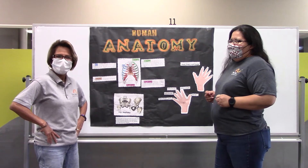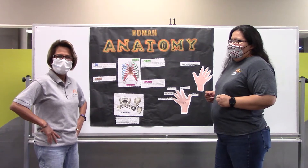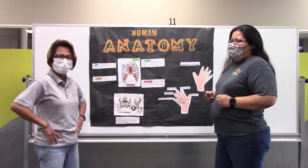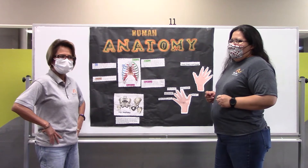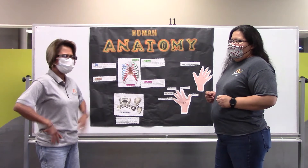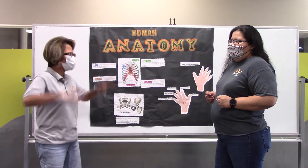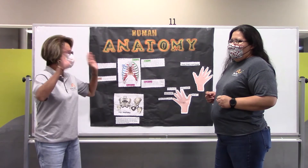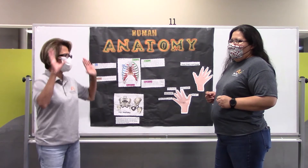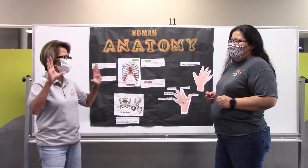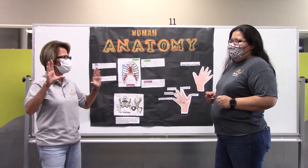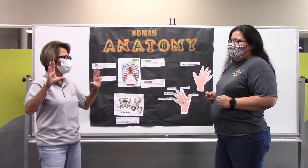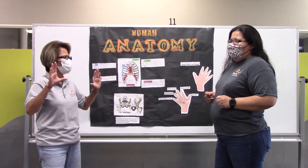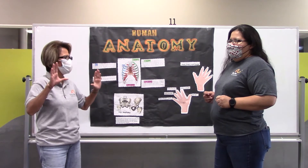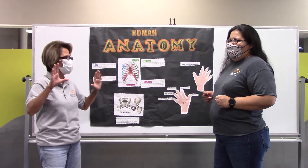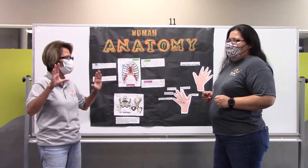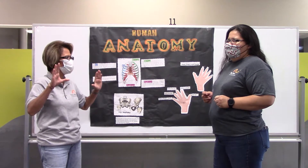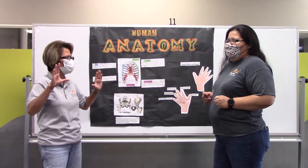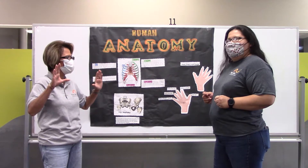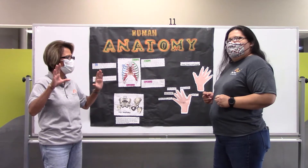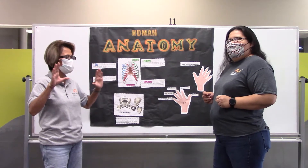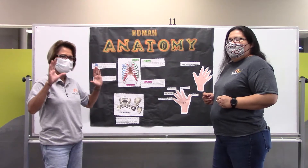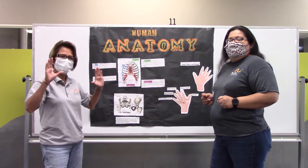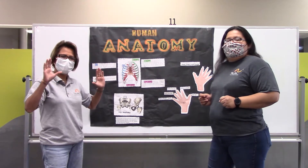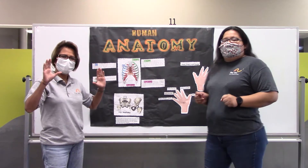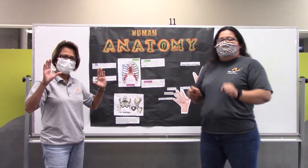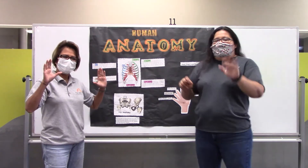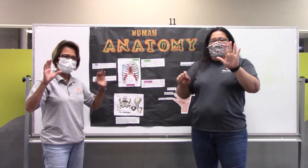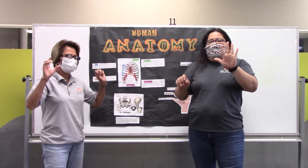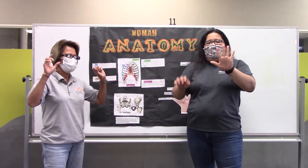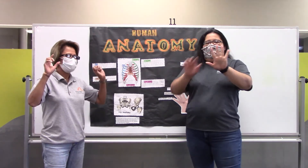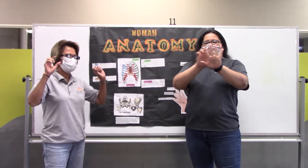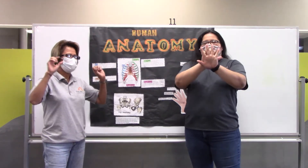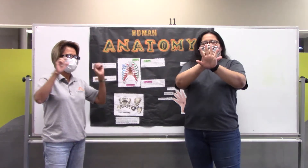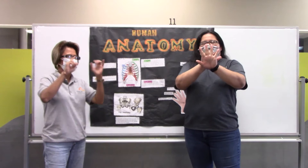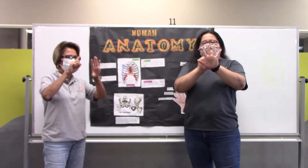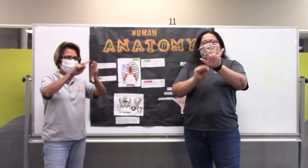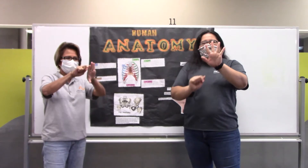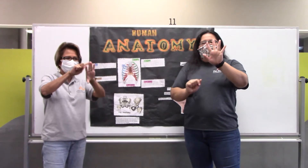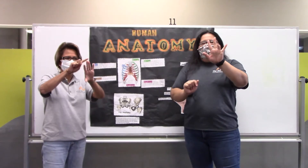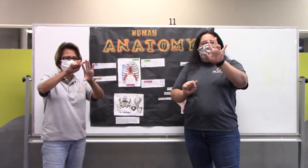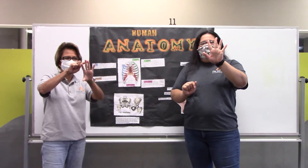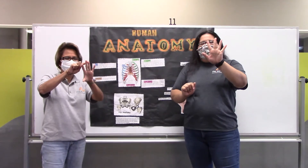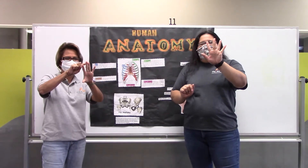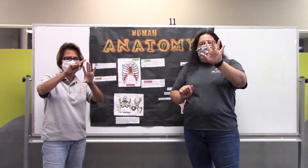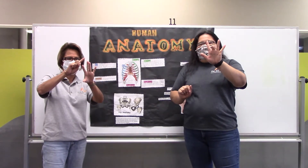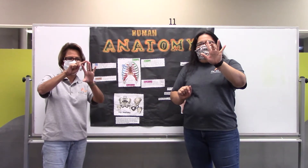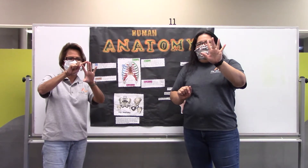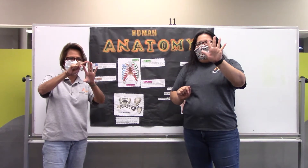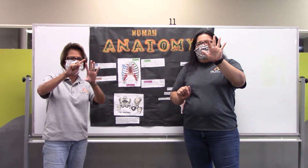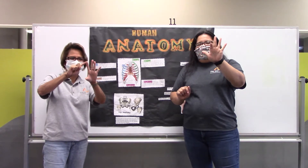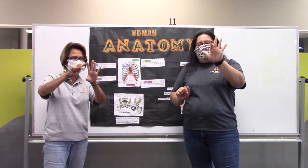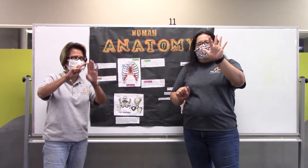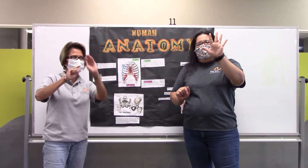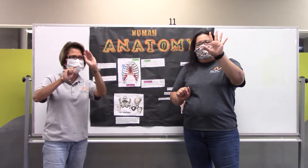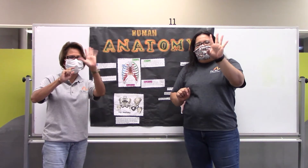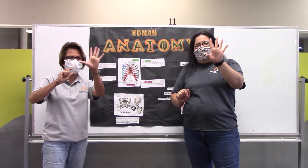Do I have ten? I don't know, let's see. We have one, two, three, four, five,